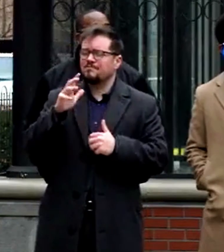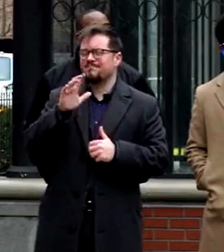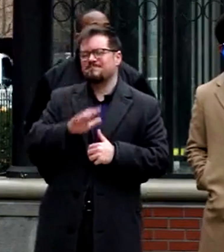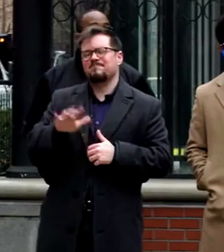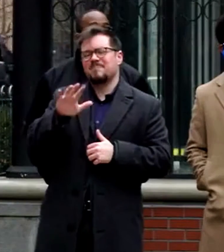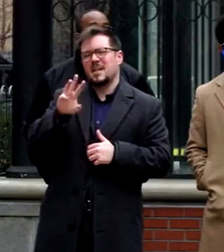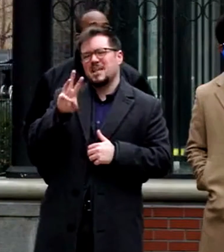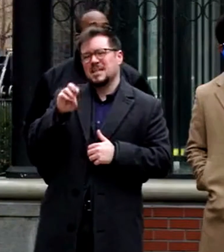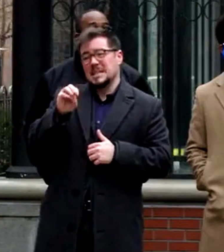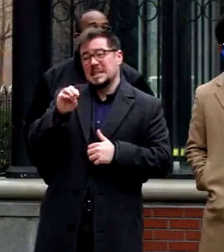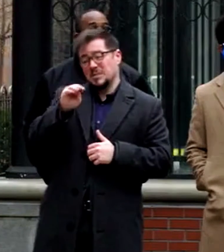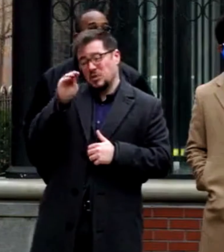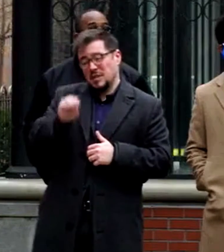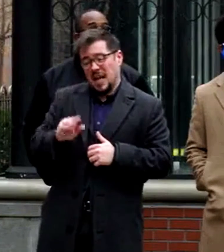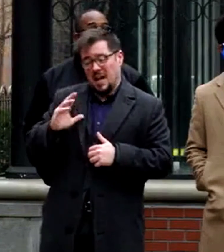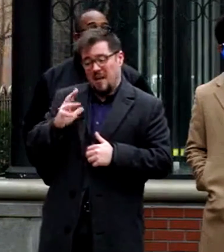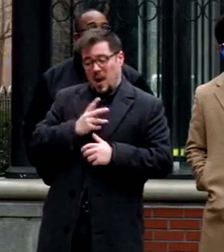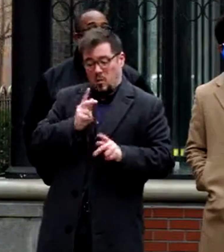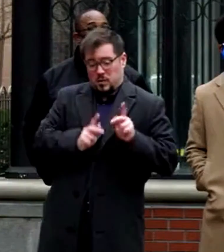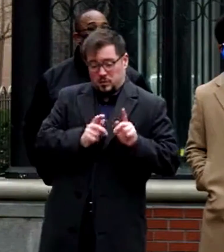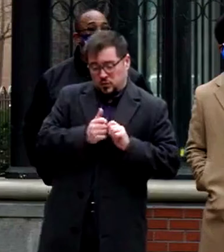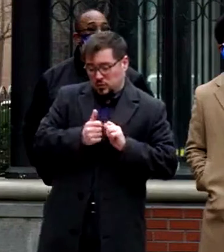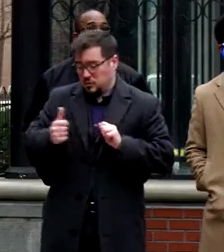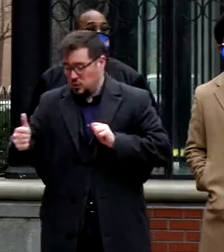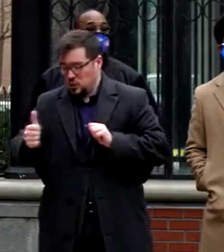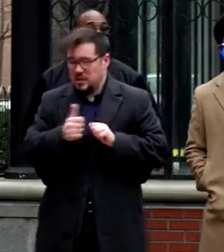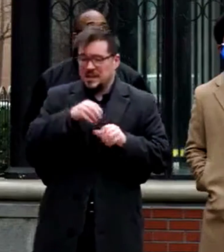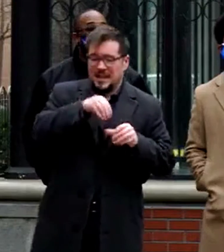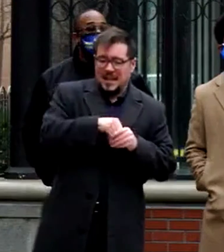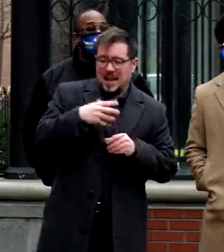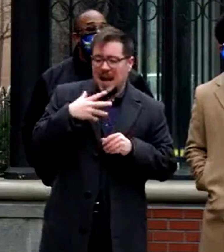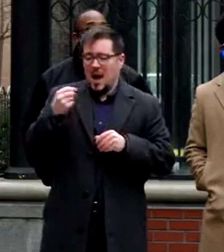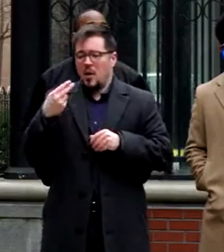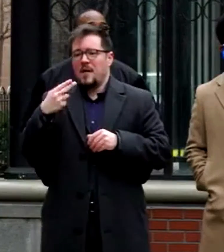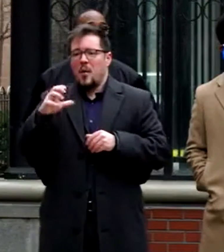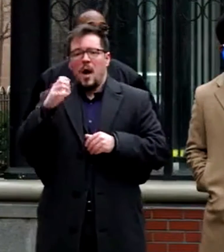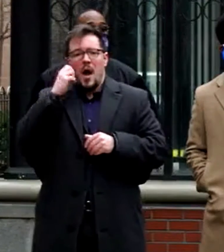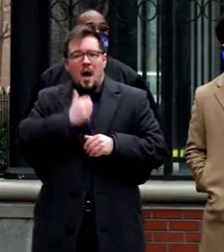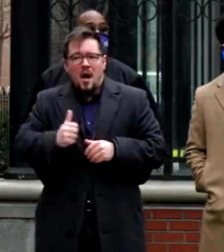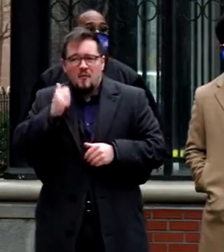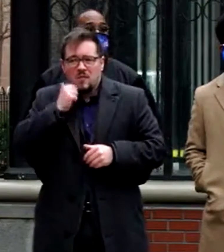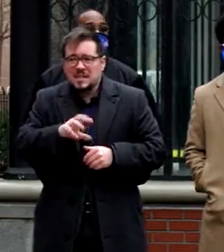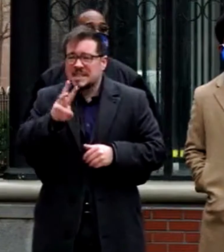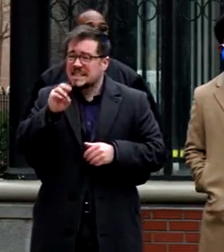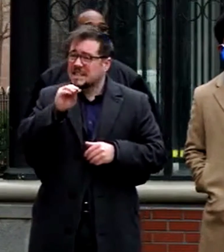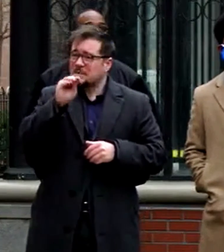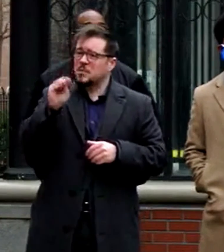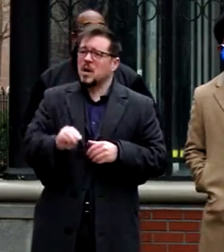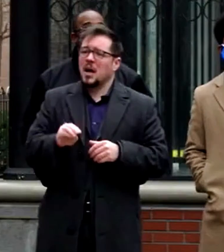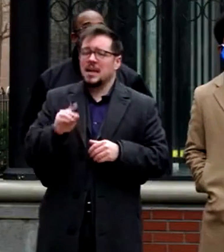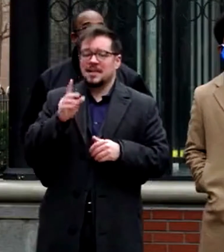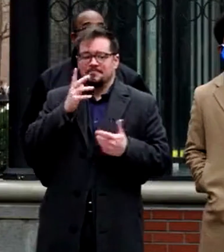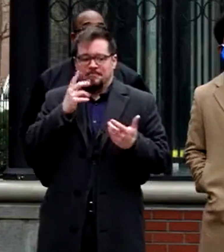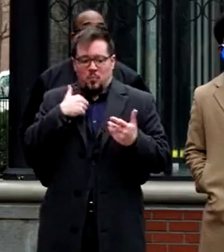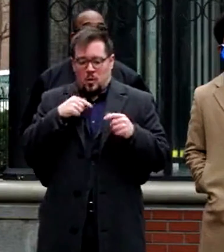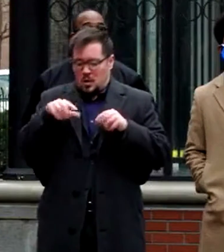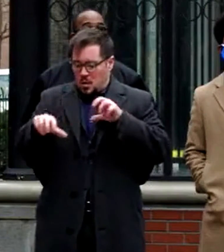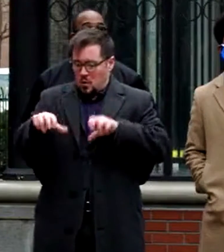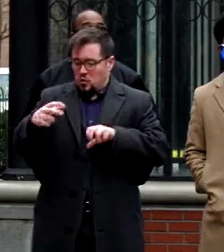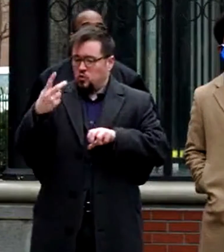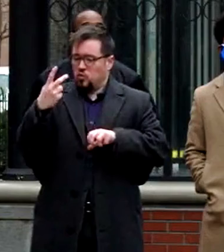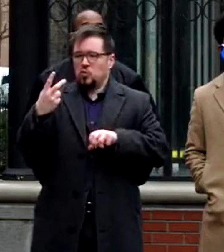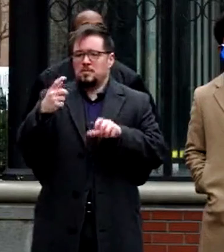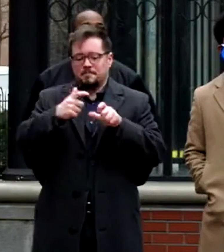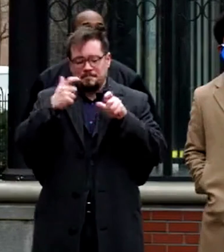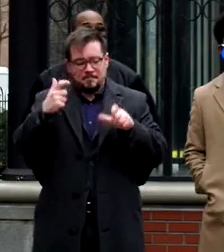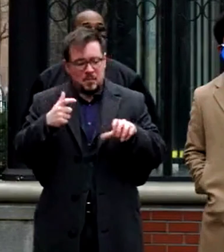in and out of Howard County each and every day. And despite our location between two major metropolitan areas,